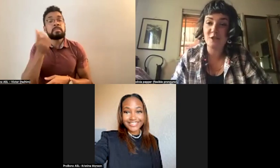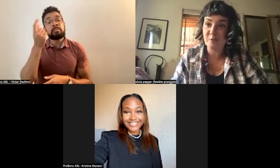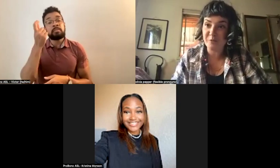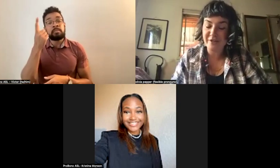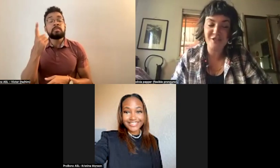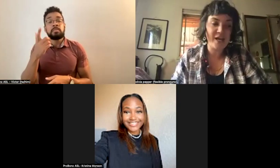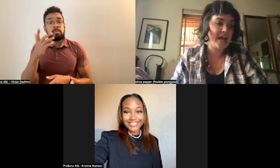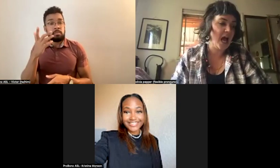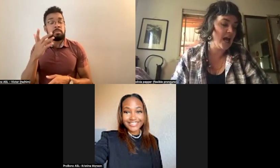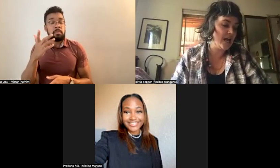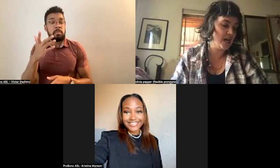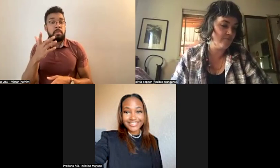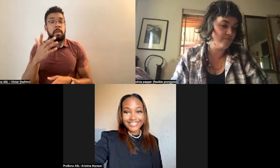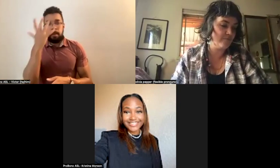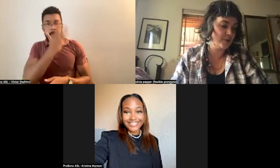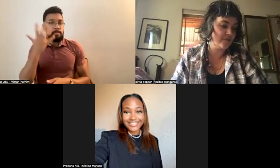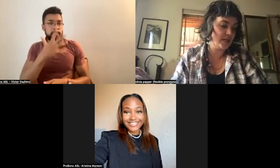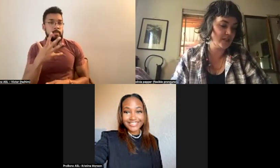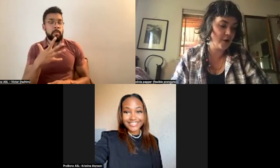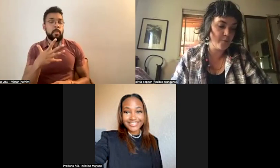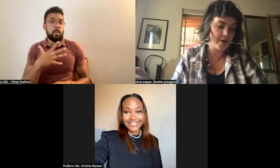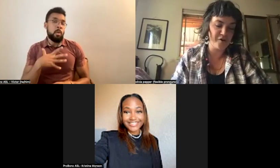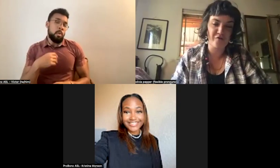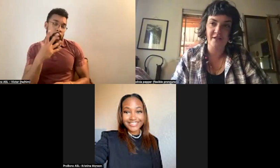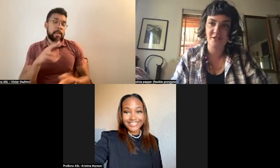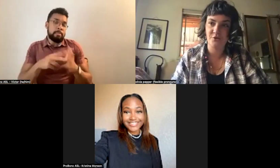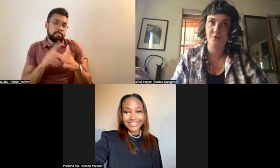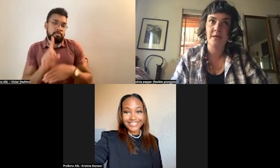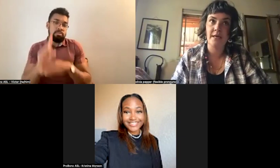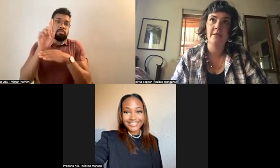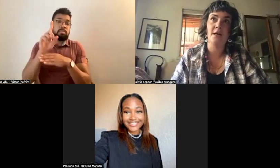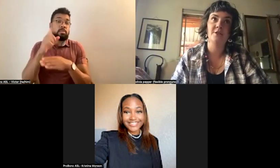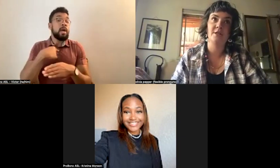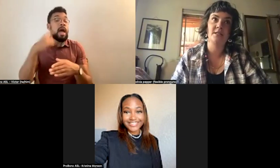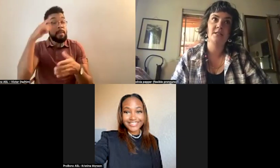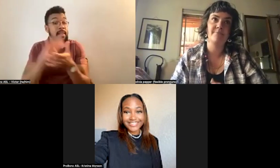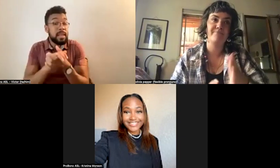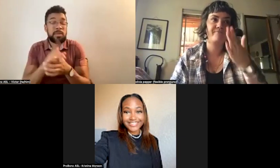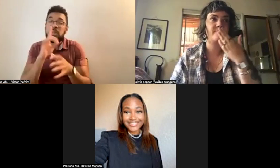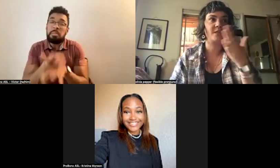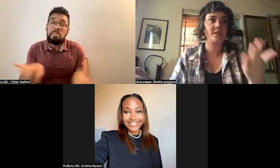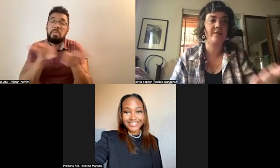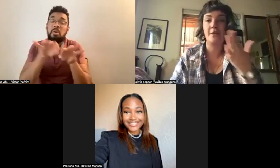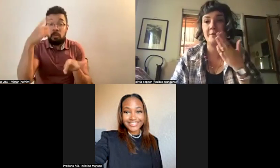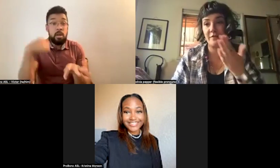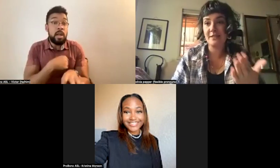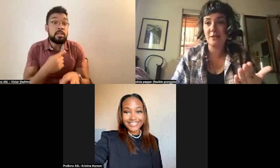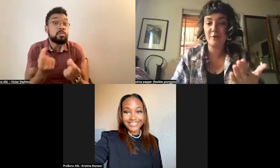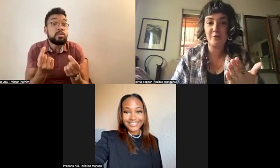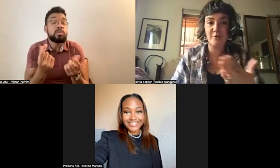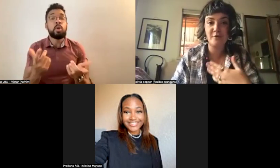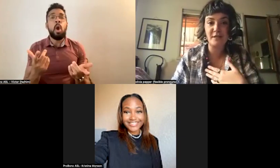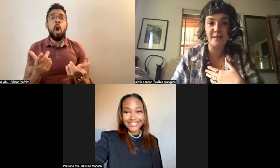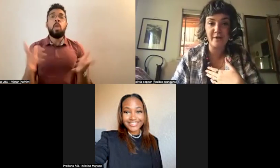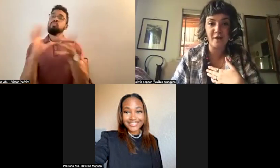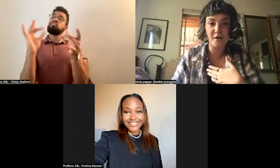white-assumed privilege, I believe that it's very important for us to not just give lip service to the